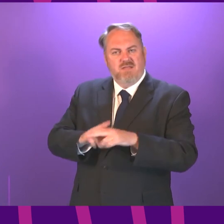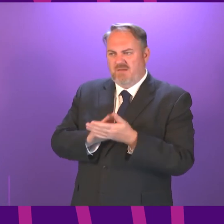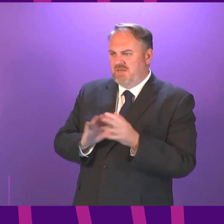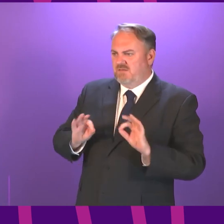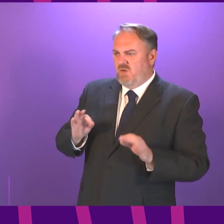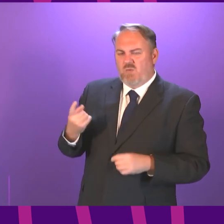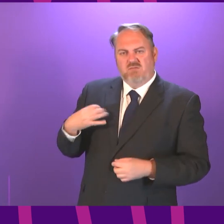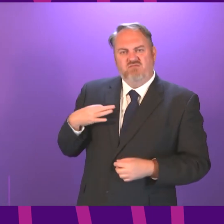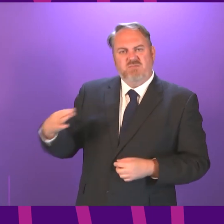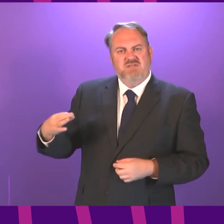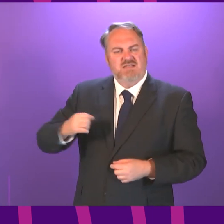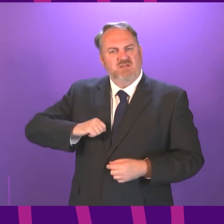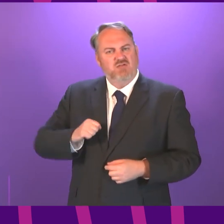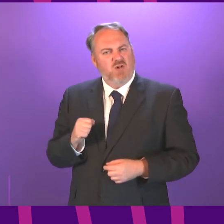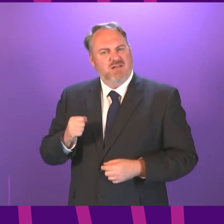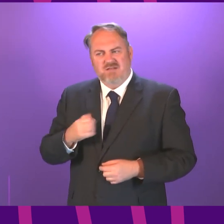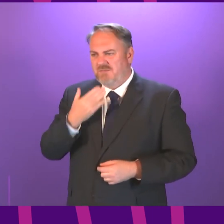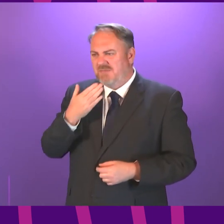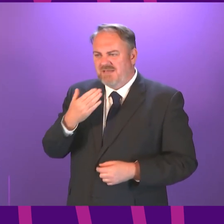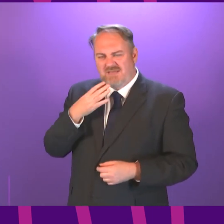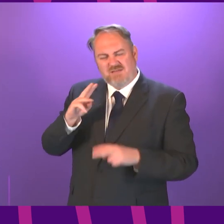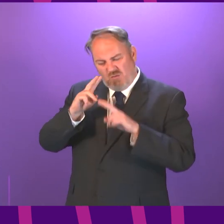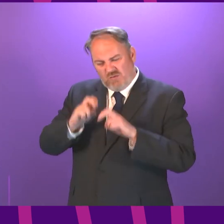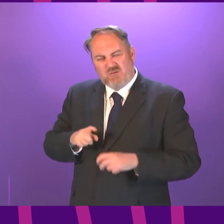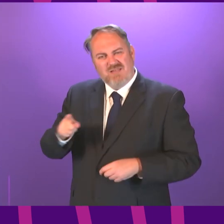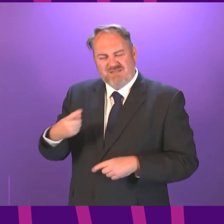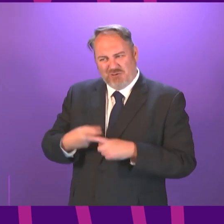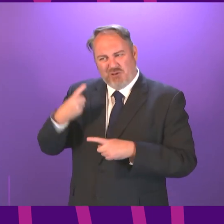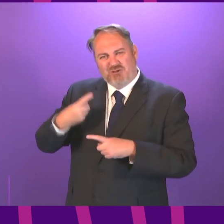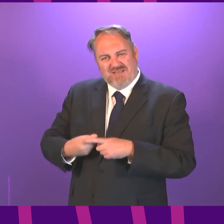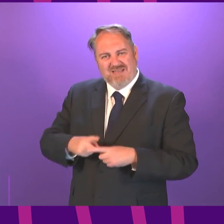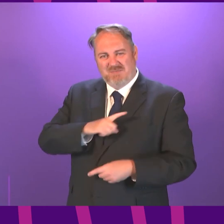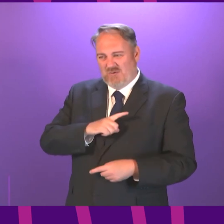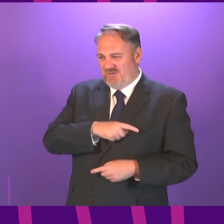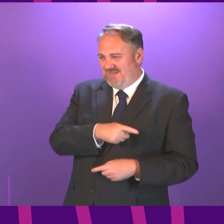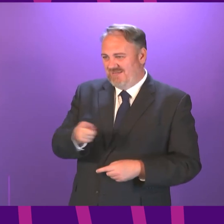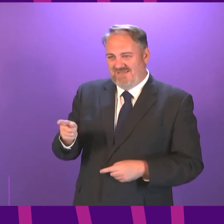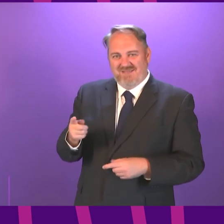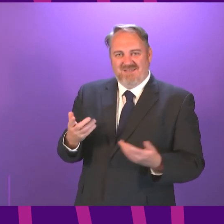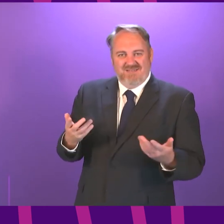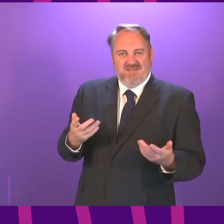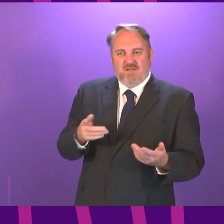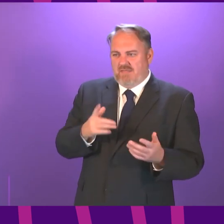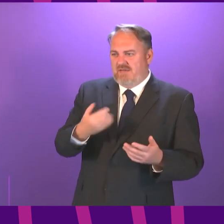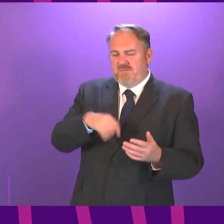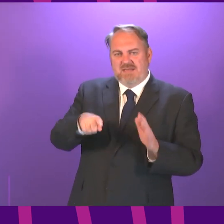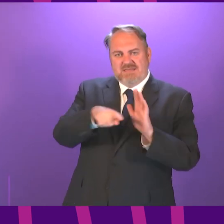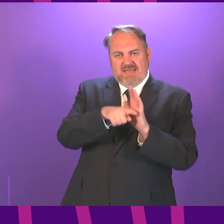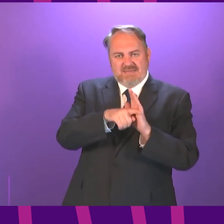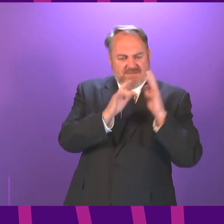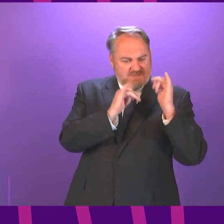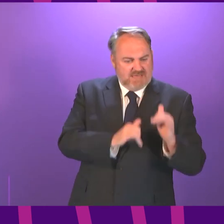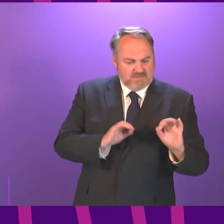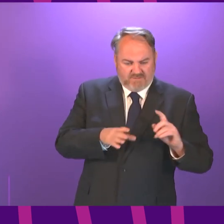I wonder if the First Minister would look at this with a degree of urgency given that each athlete has to have had a negative test prior to competing